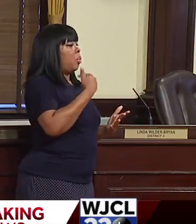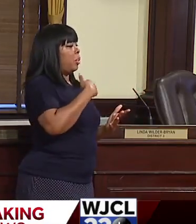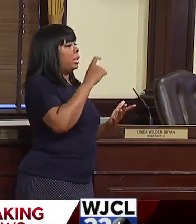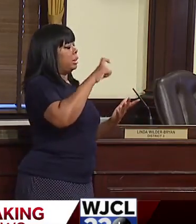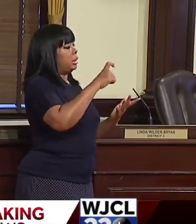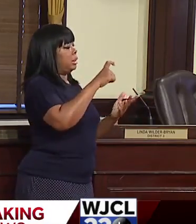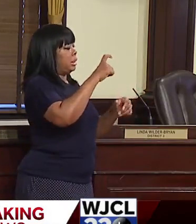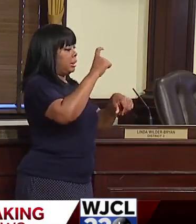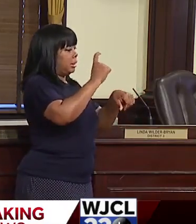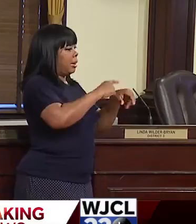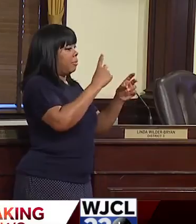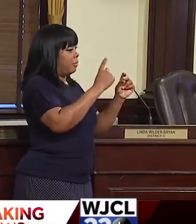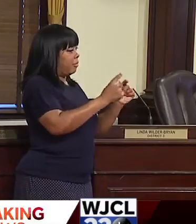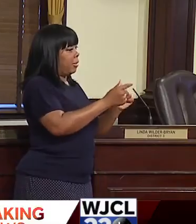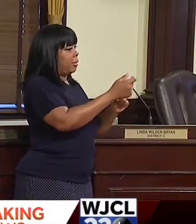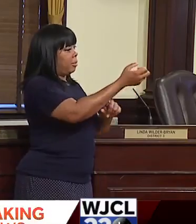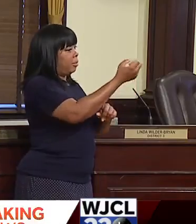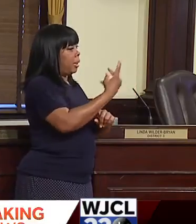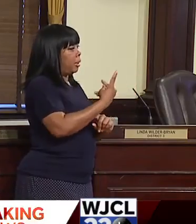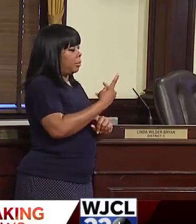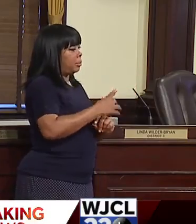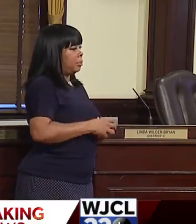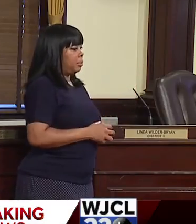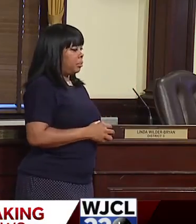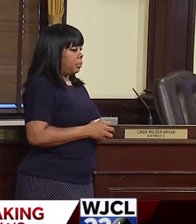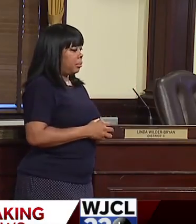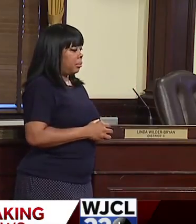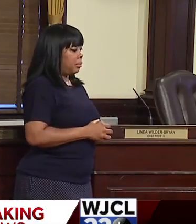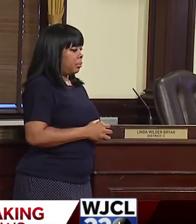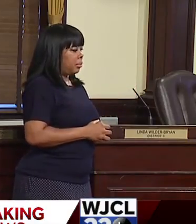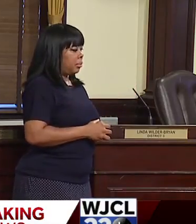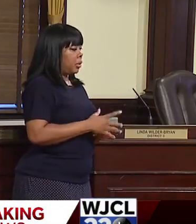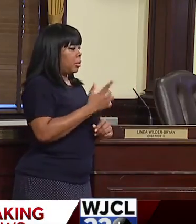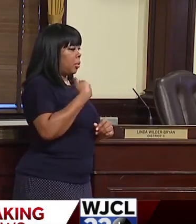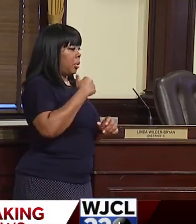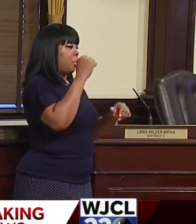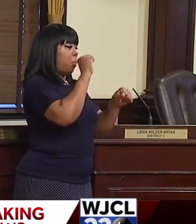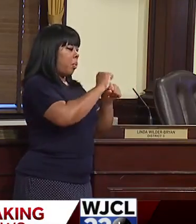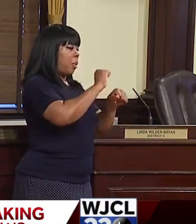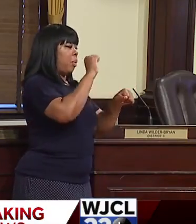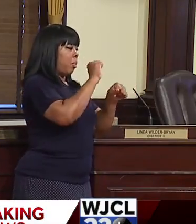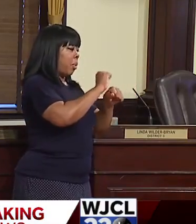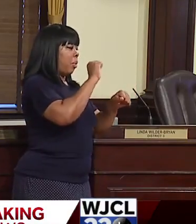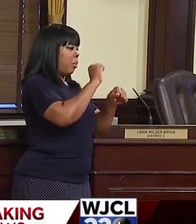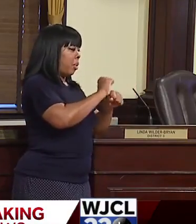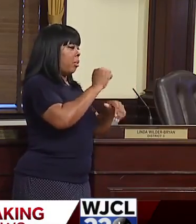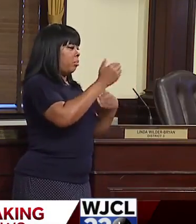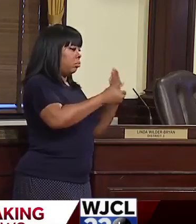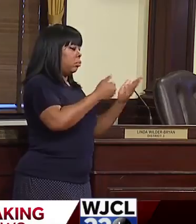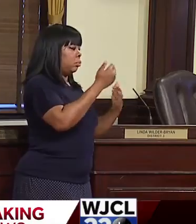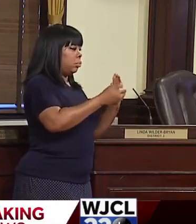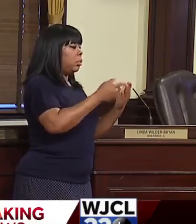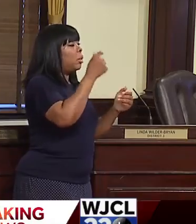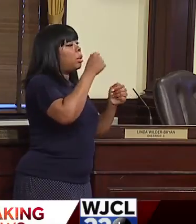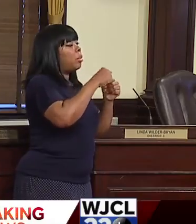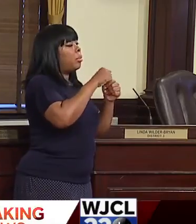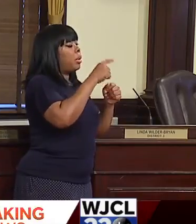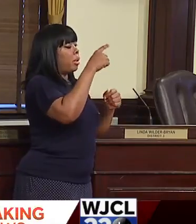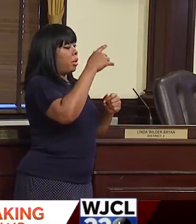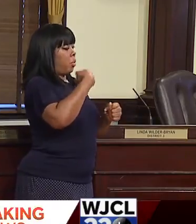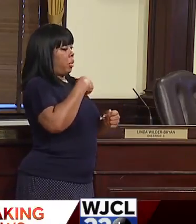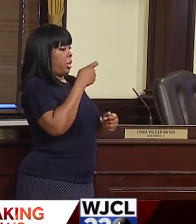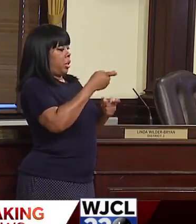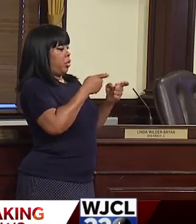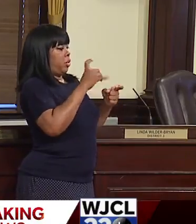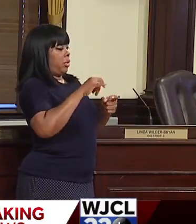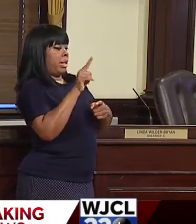within a reasonable period of time. And so for that, we are working through how that happens. Keeping in mind, we don't control that